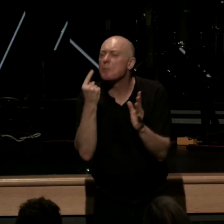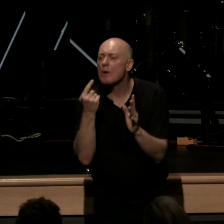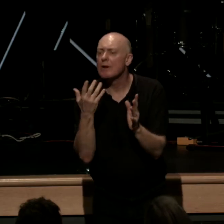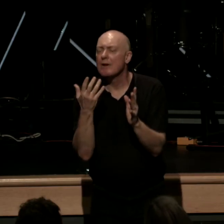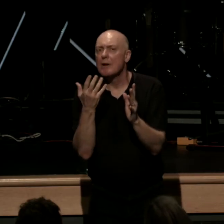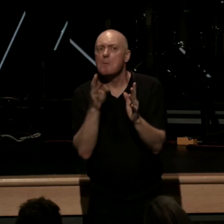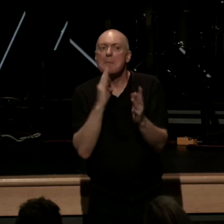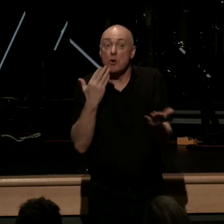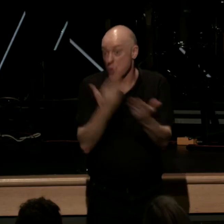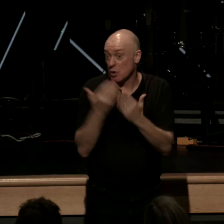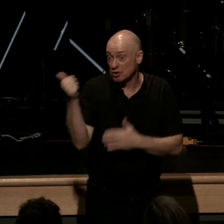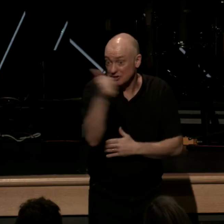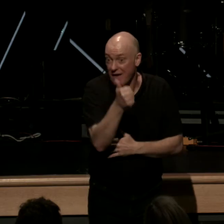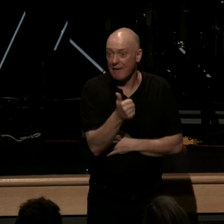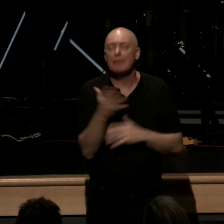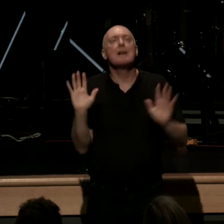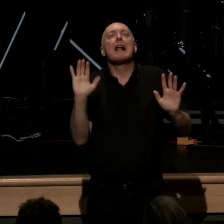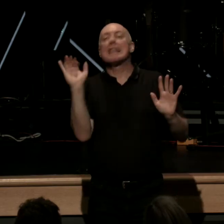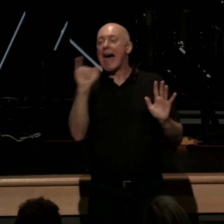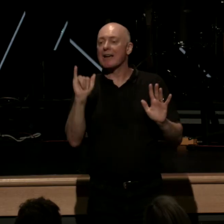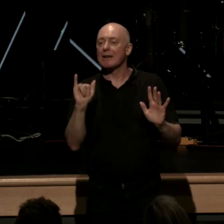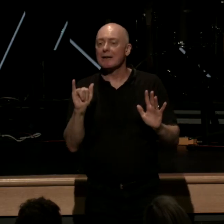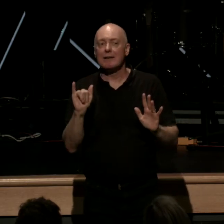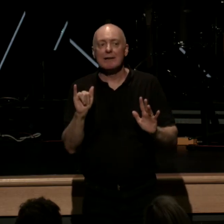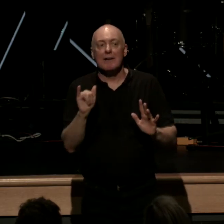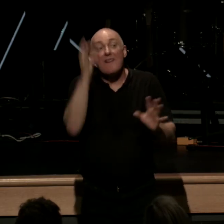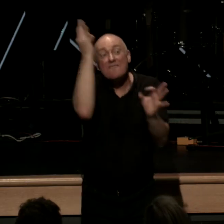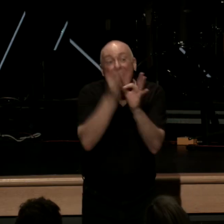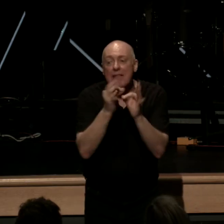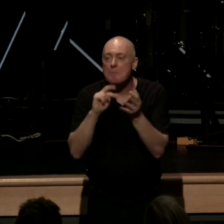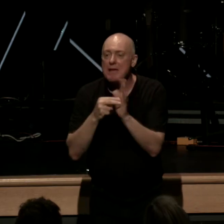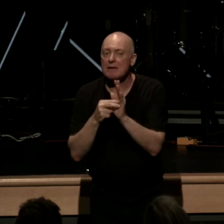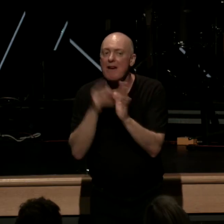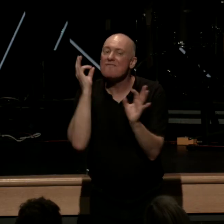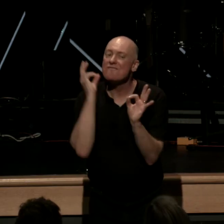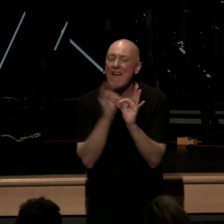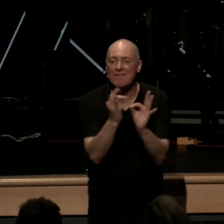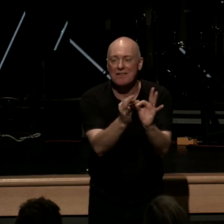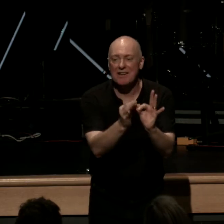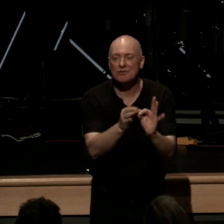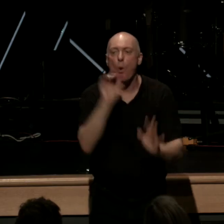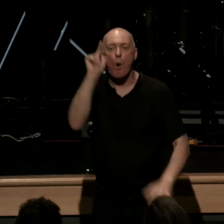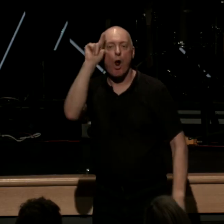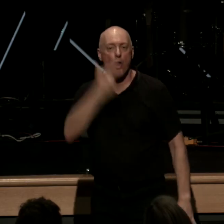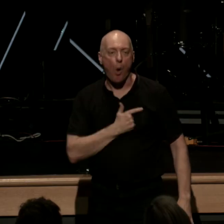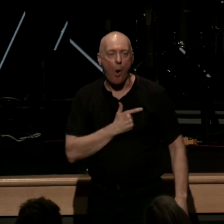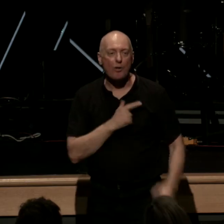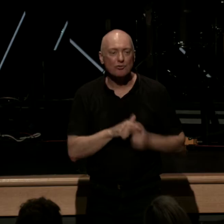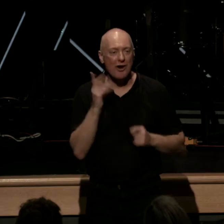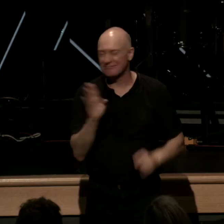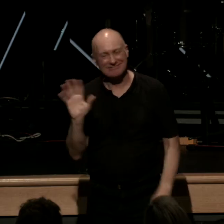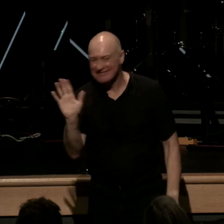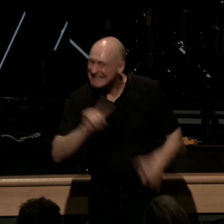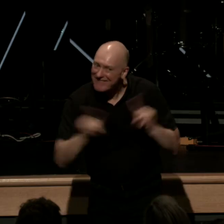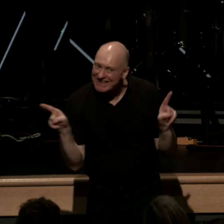difference here so as in my faithfulness or my loyalty to God now see the difference there